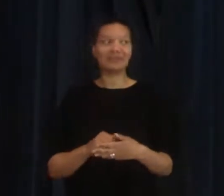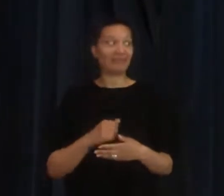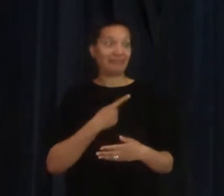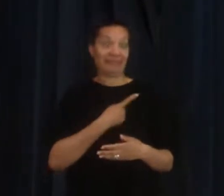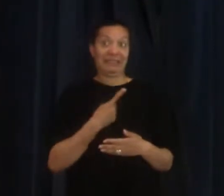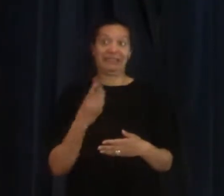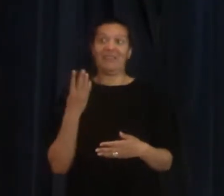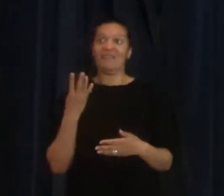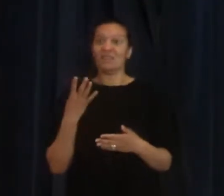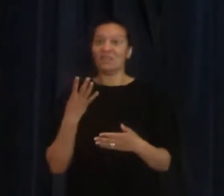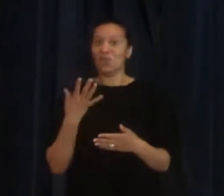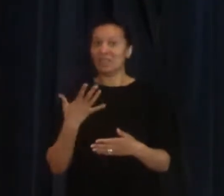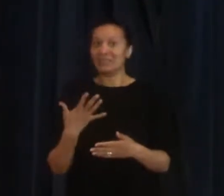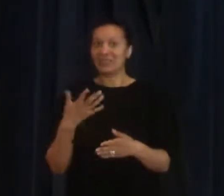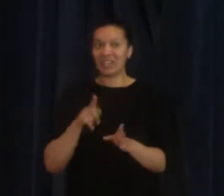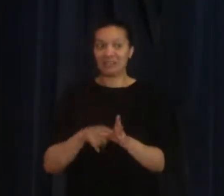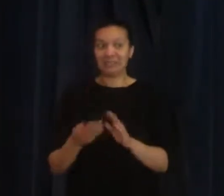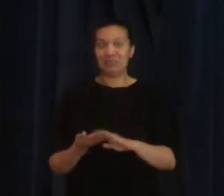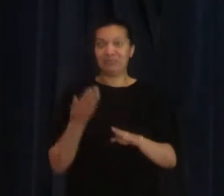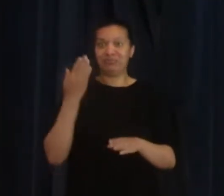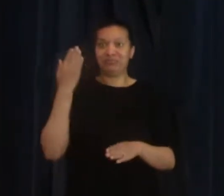years ago, however long ago it was,